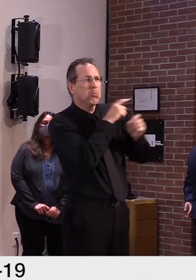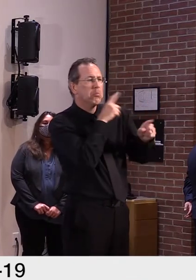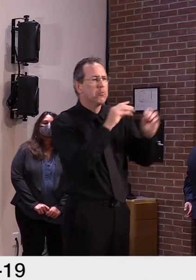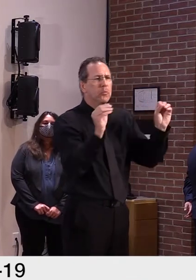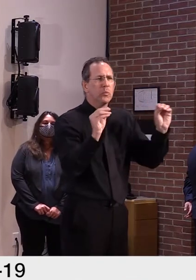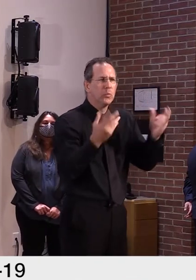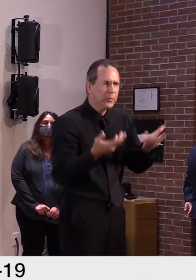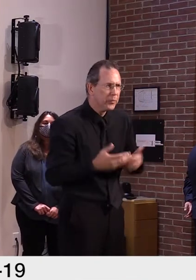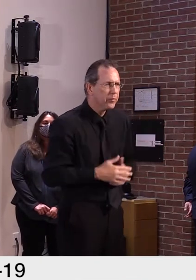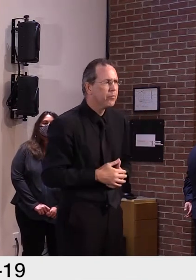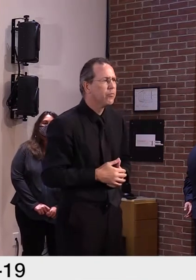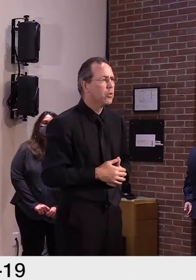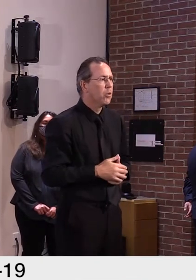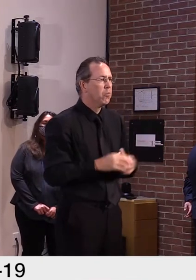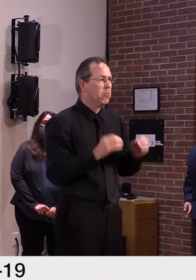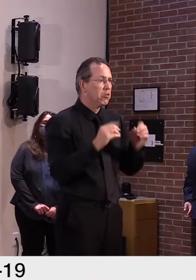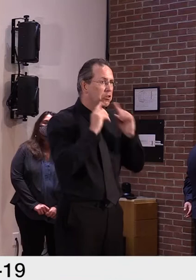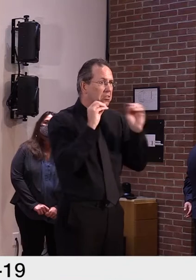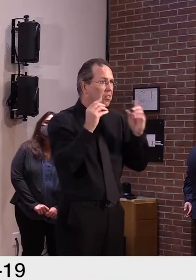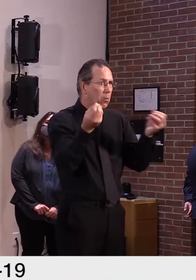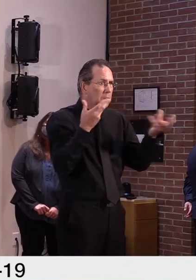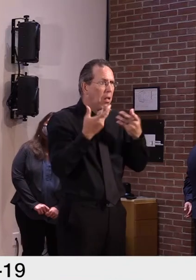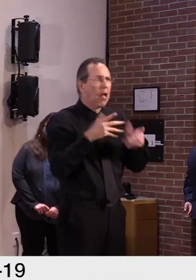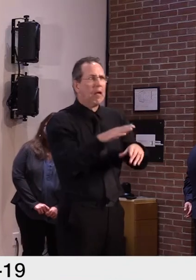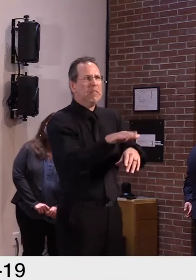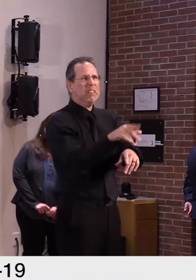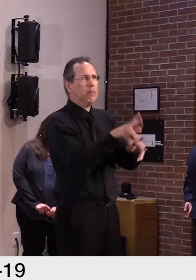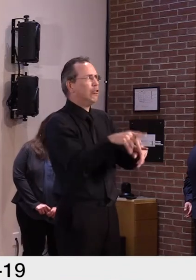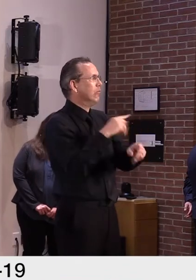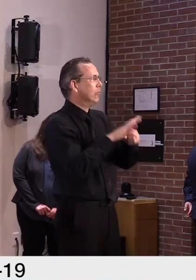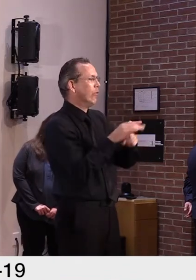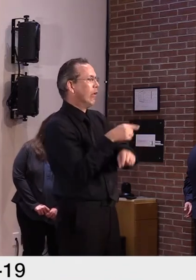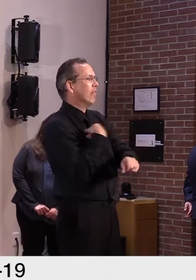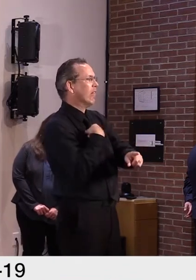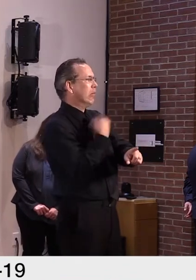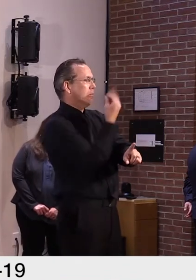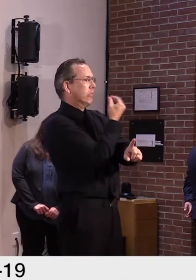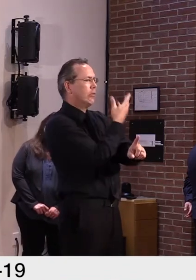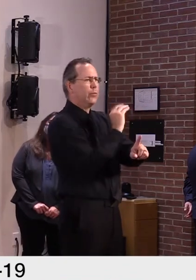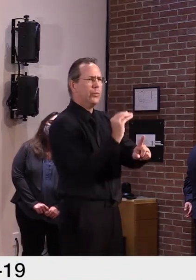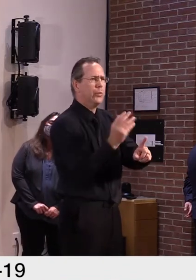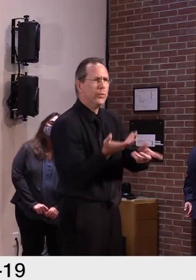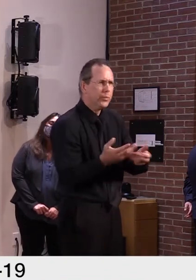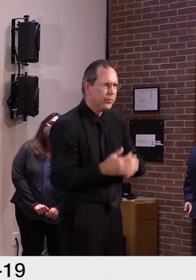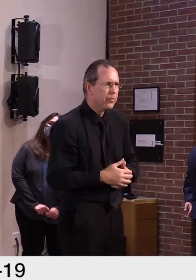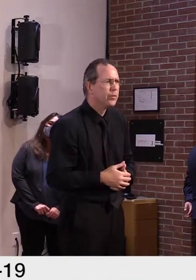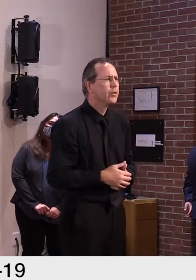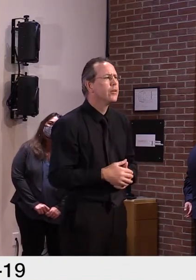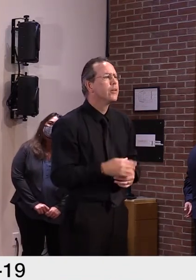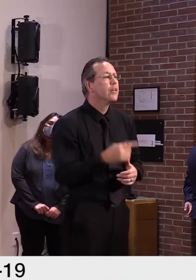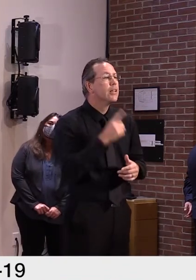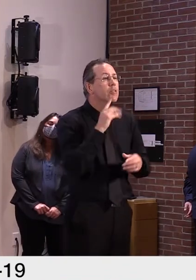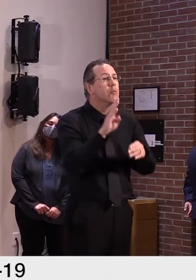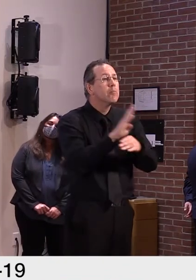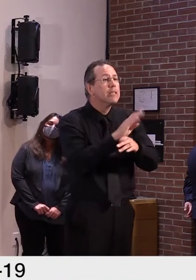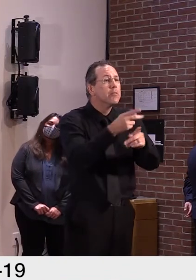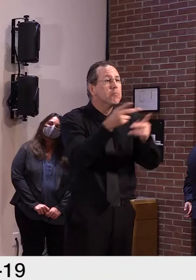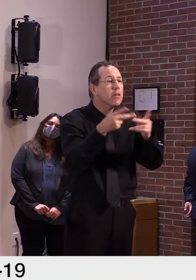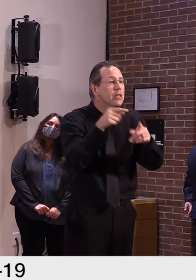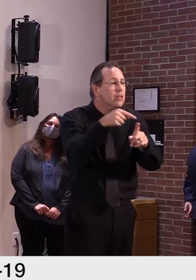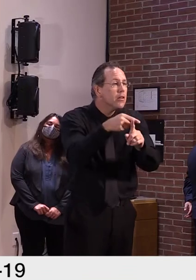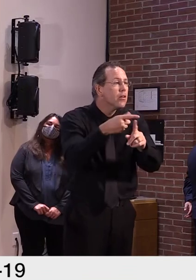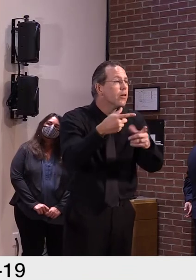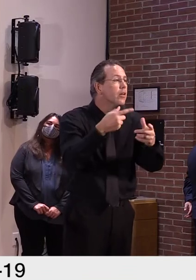And we actually, know, when we have a setting we're dealing with, if it's a work setting, if it's a school setting, for instance,